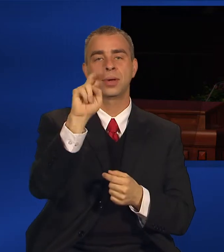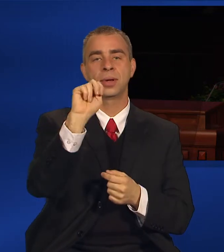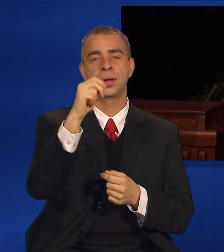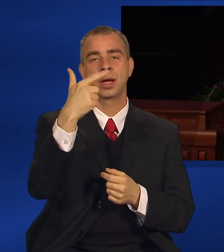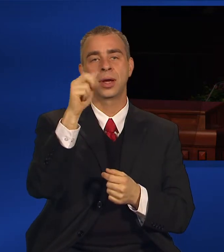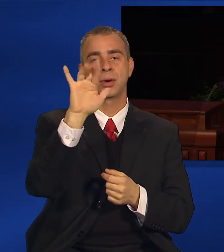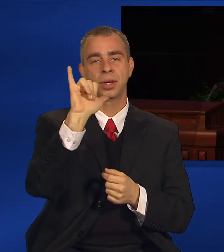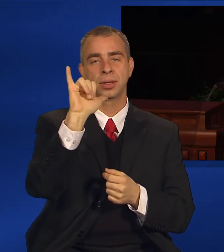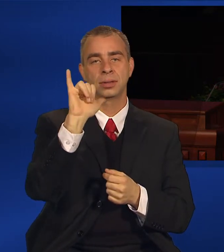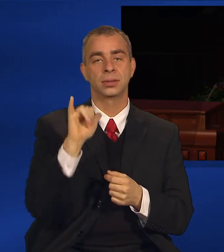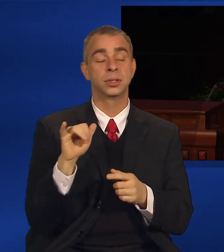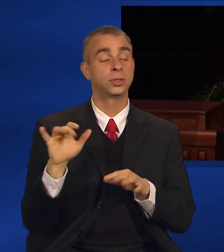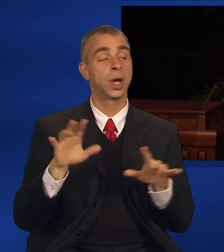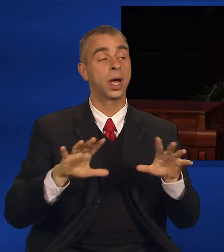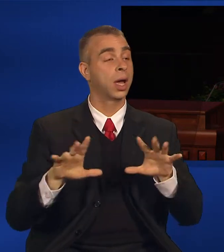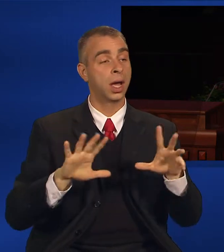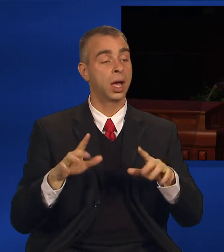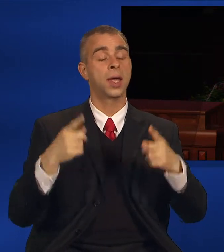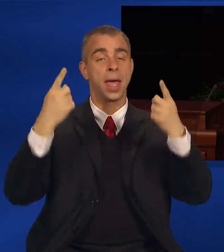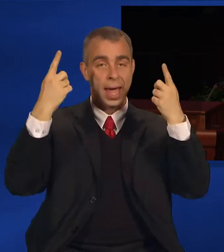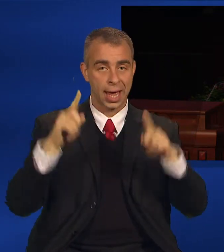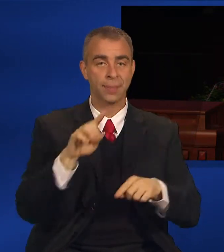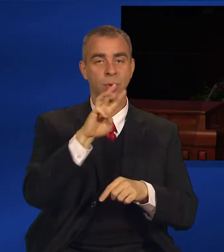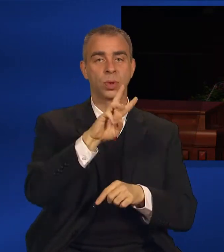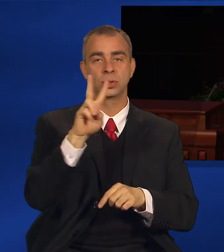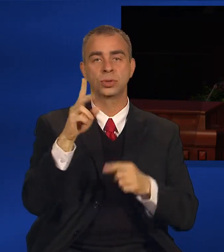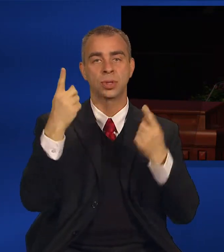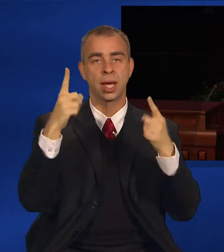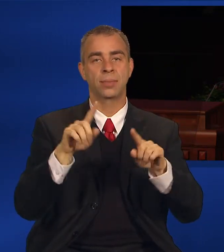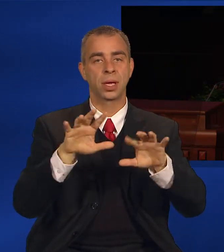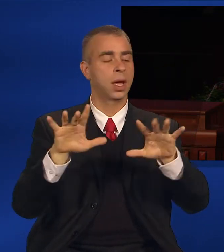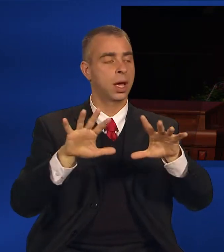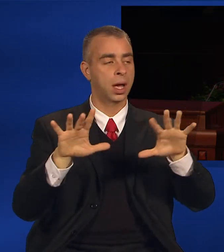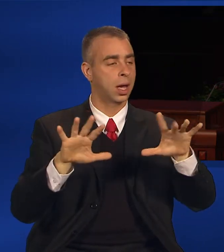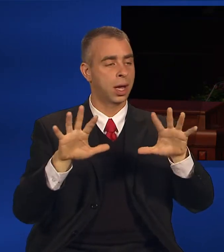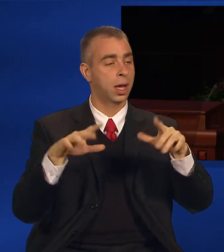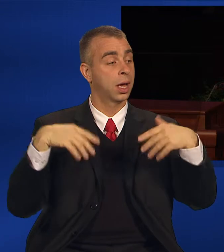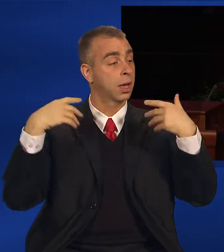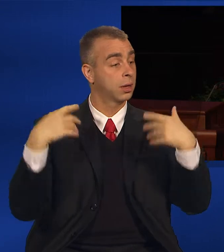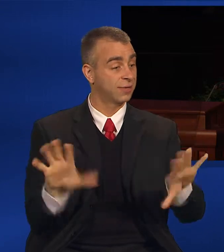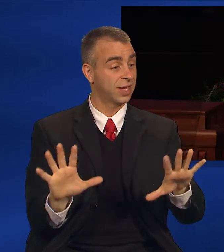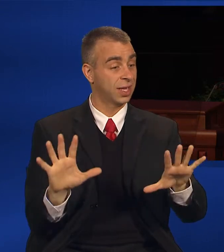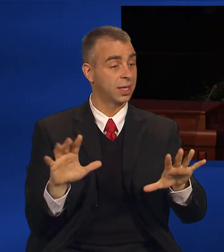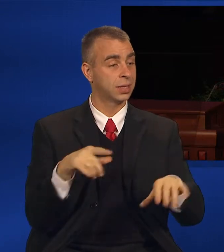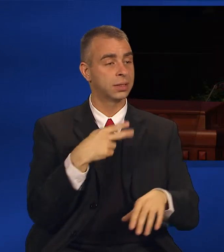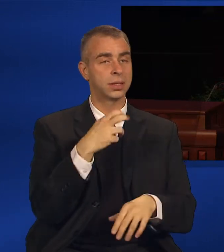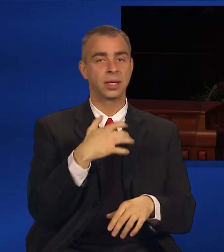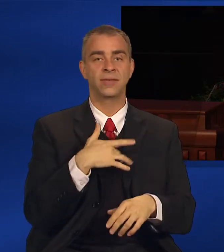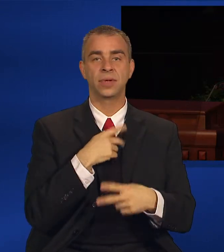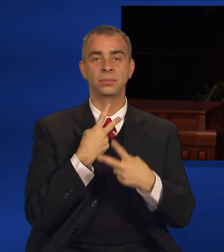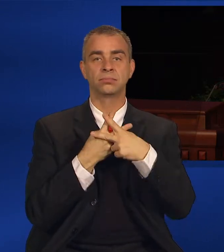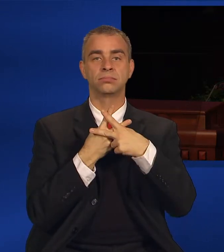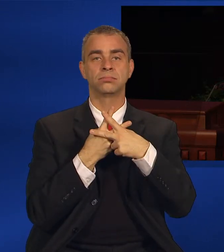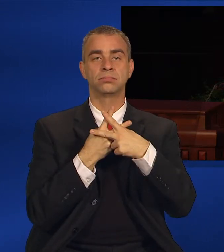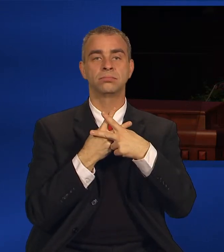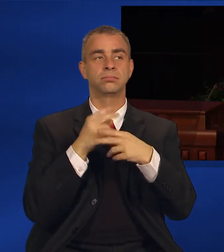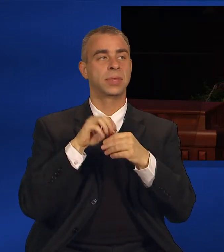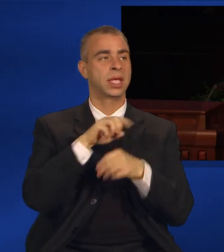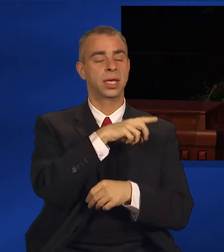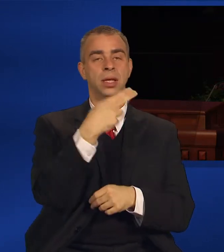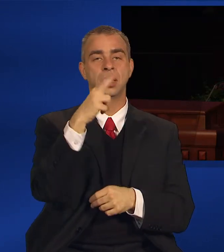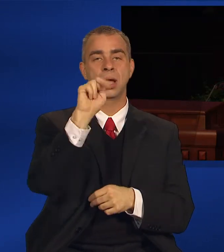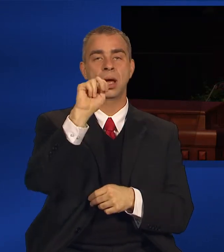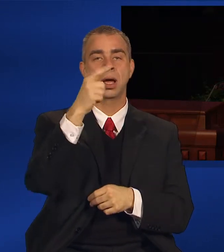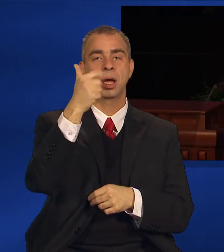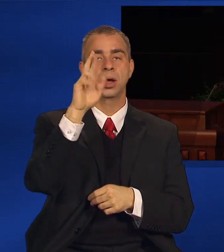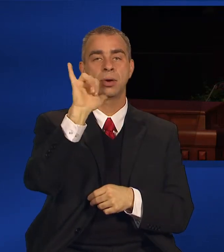Following the Second World War, he found himself virtually a prisoner in his native land, in the